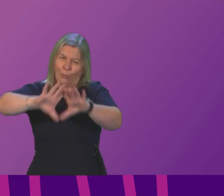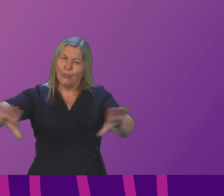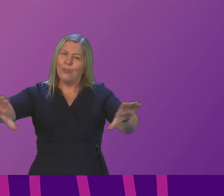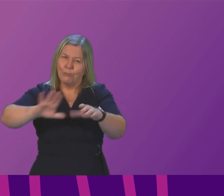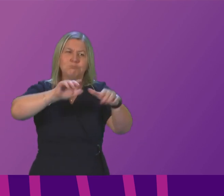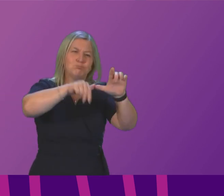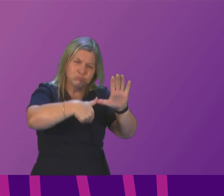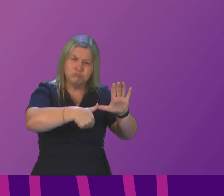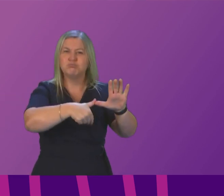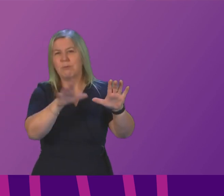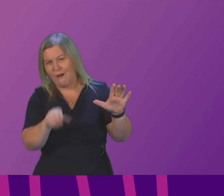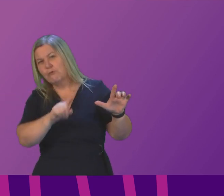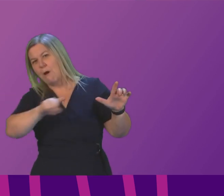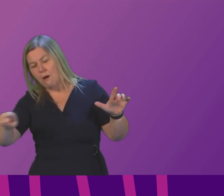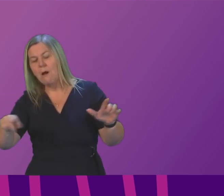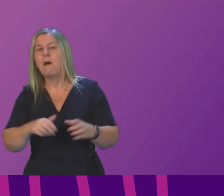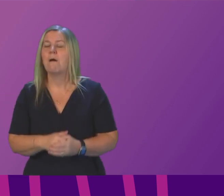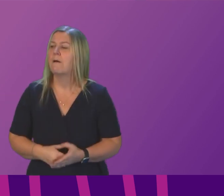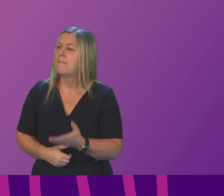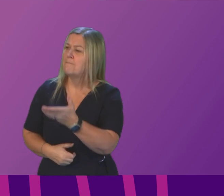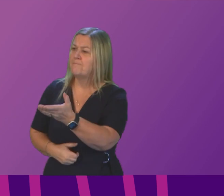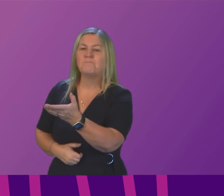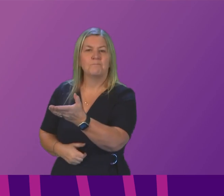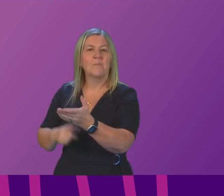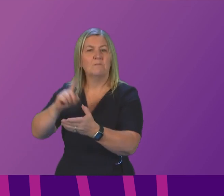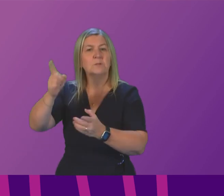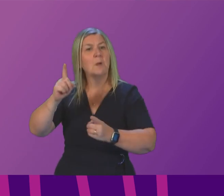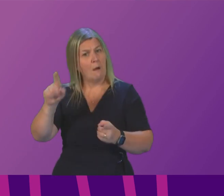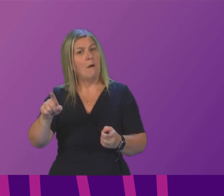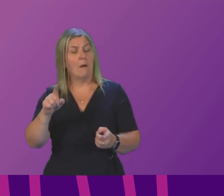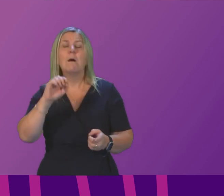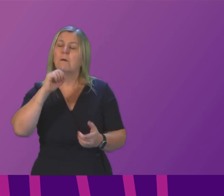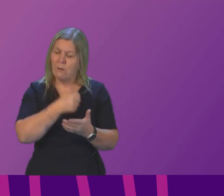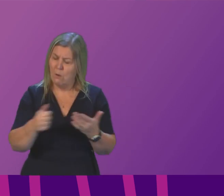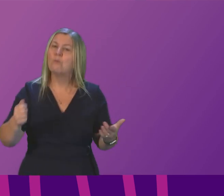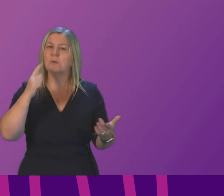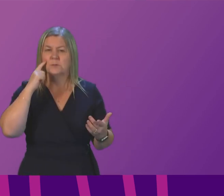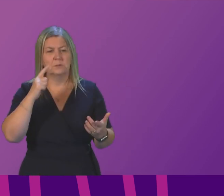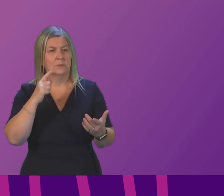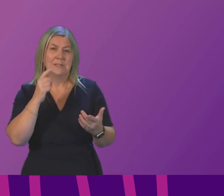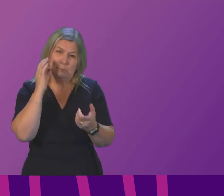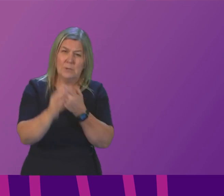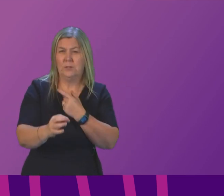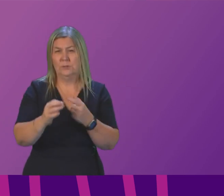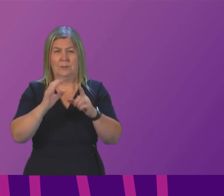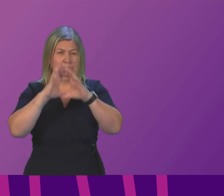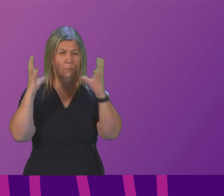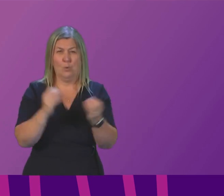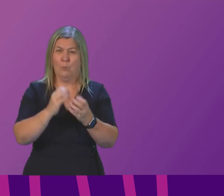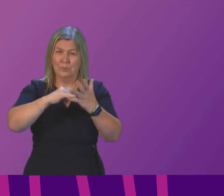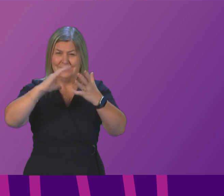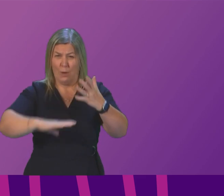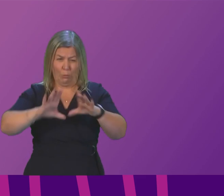committed to amplifying the voices of young people and those experiencing the worst impacts of climate change in the global south we have provided almost